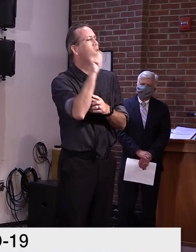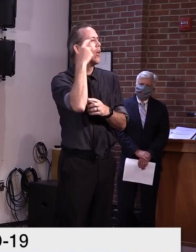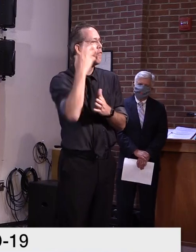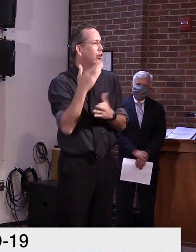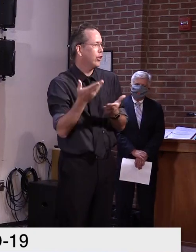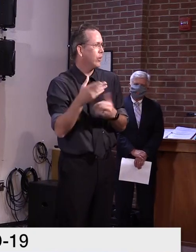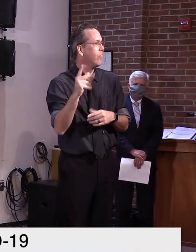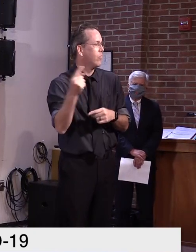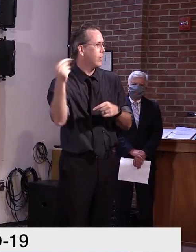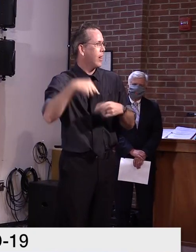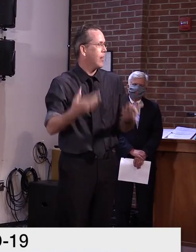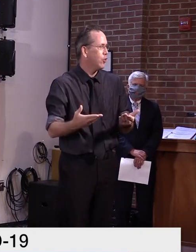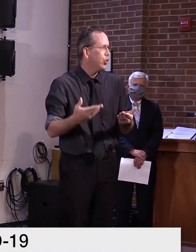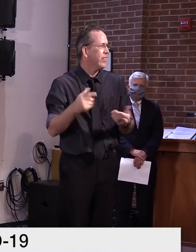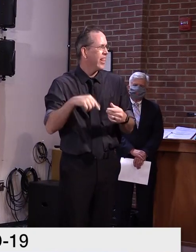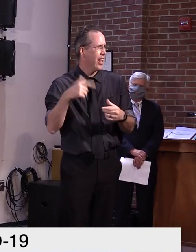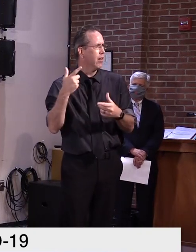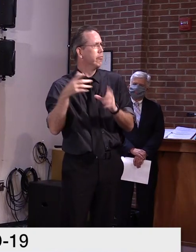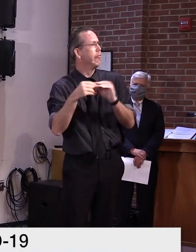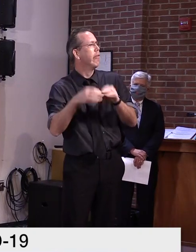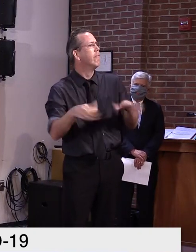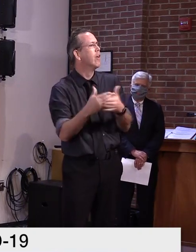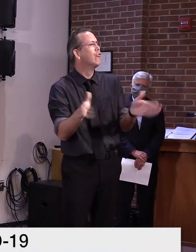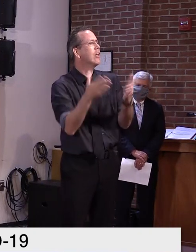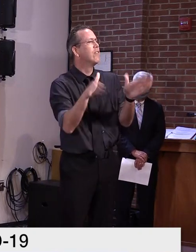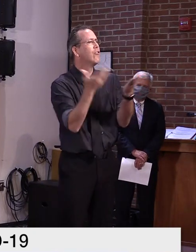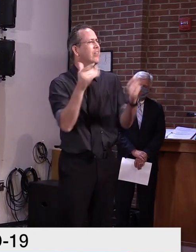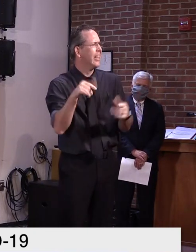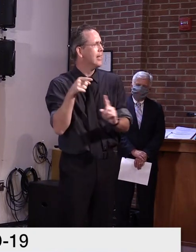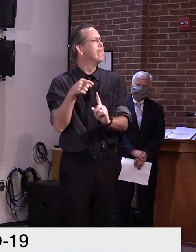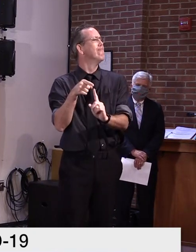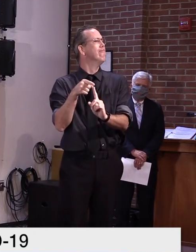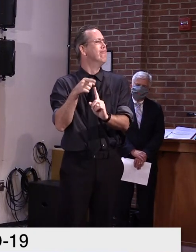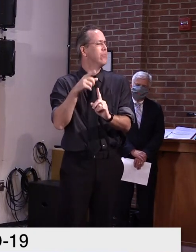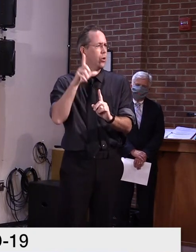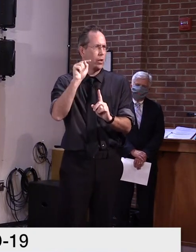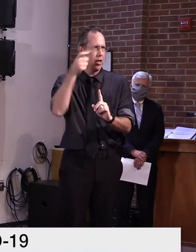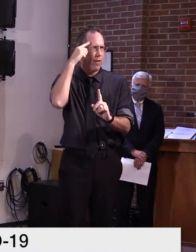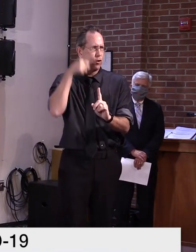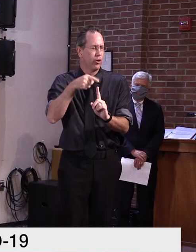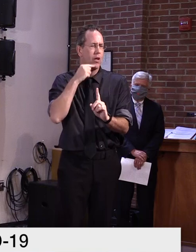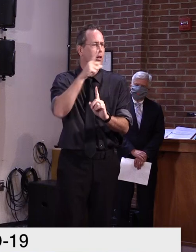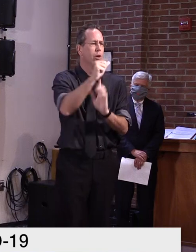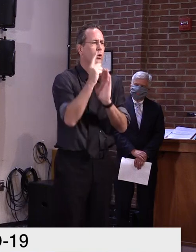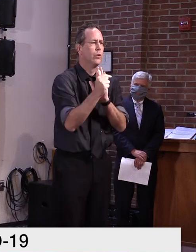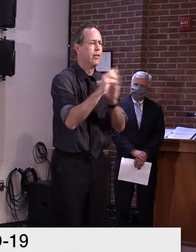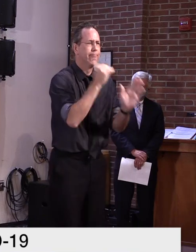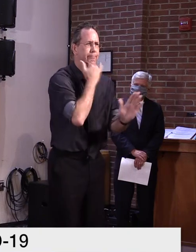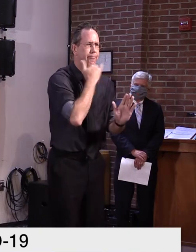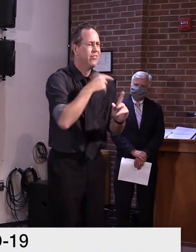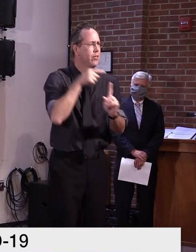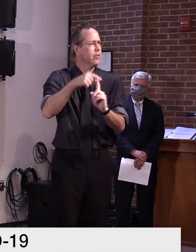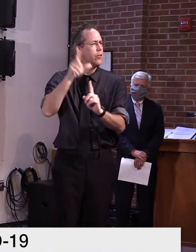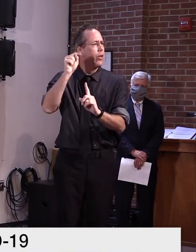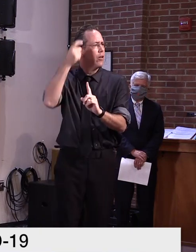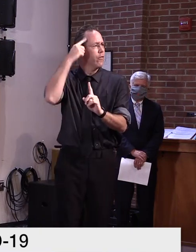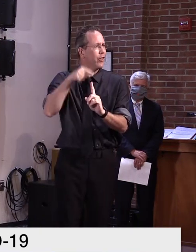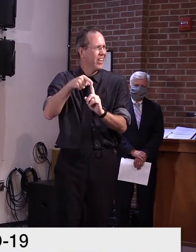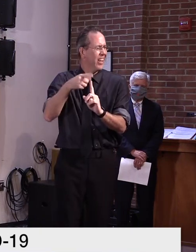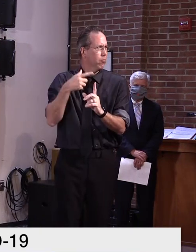maybe Secretary Young? I don't know if, uh, she has anything to say. think they, I think her agency operates